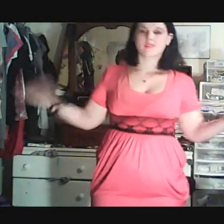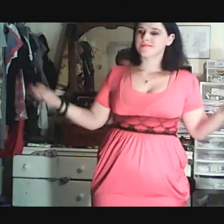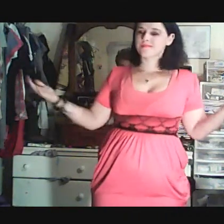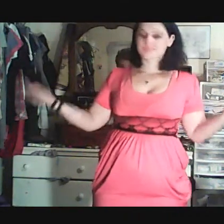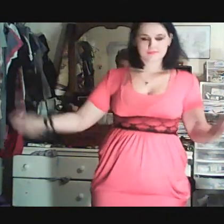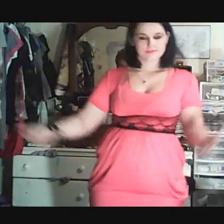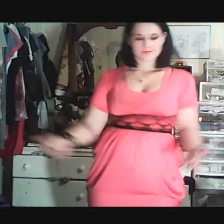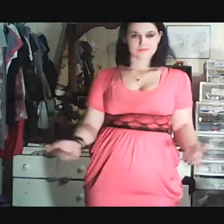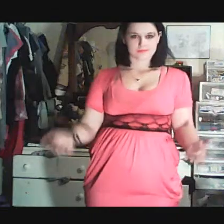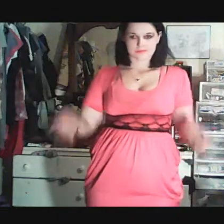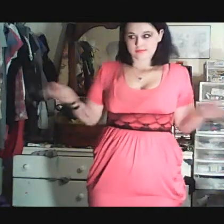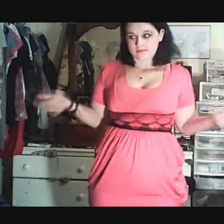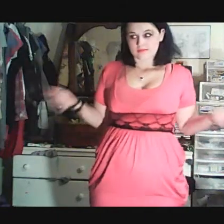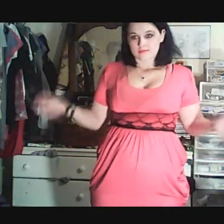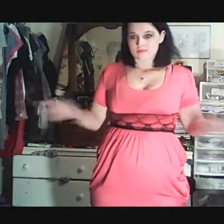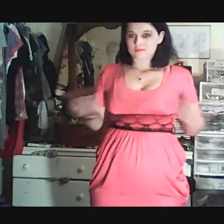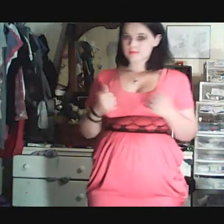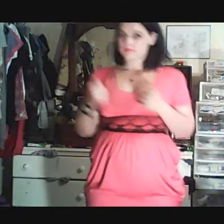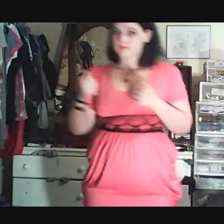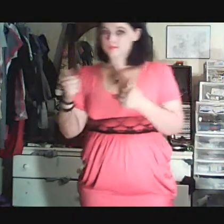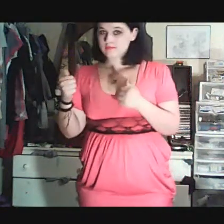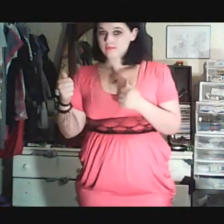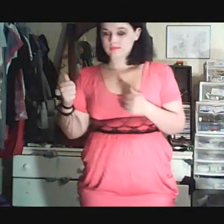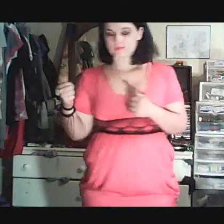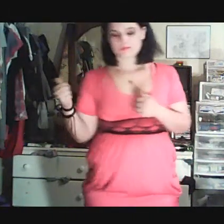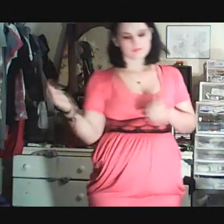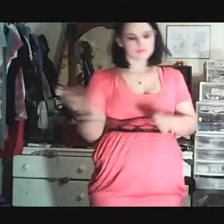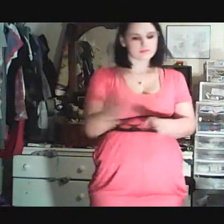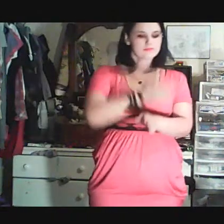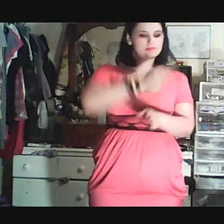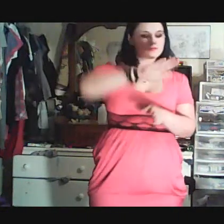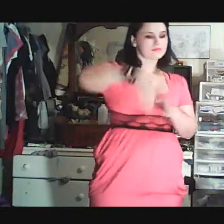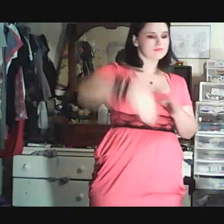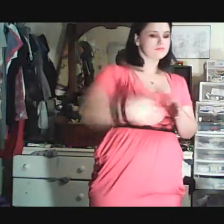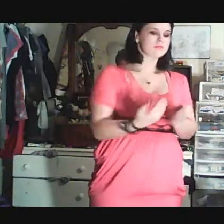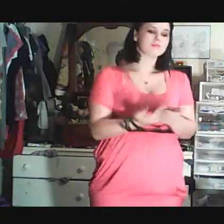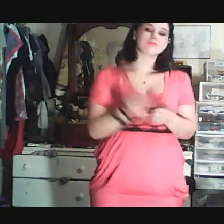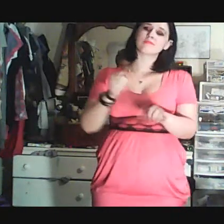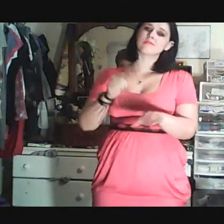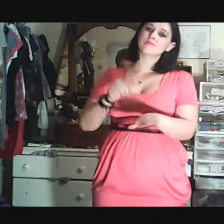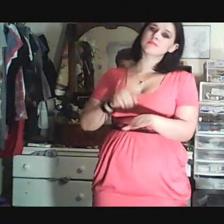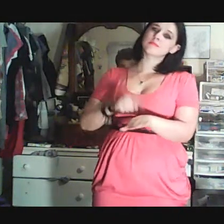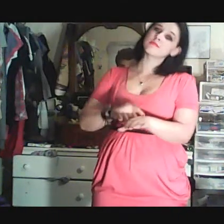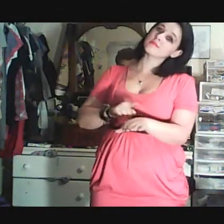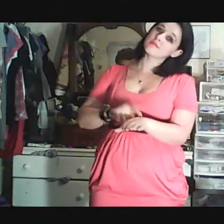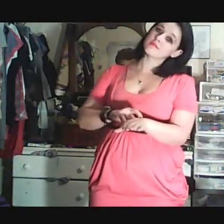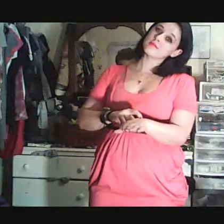some things just, some things just make sense, and even after all this time.